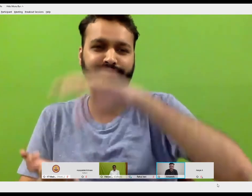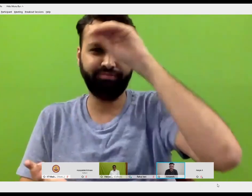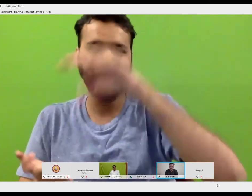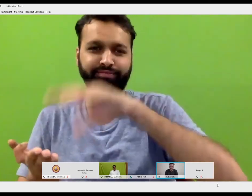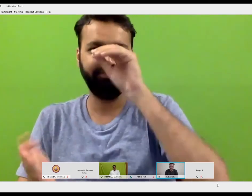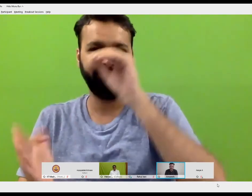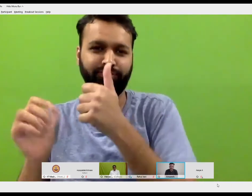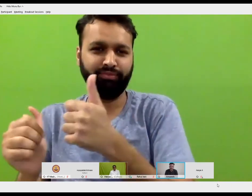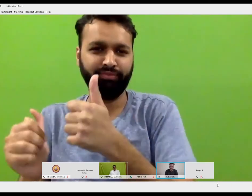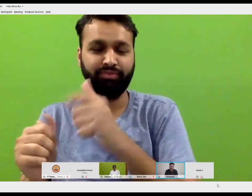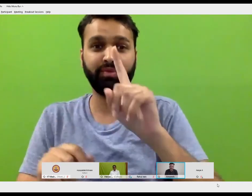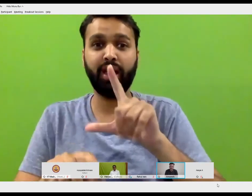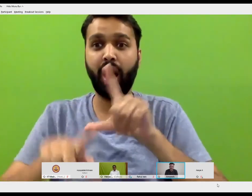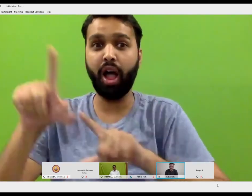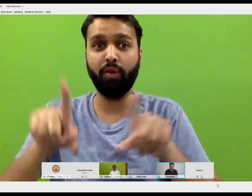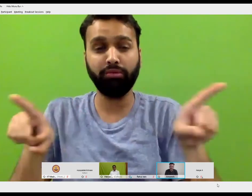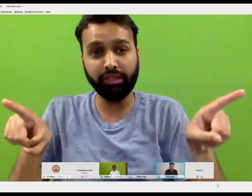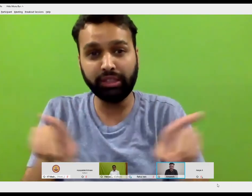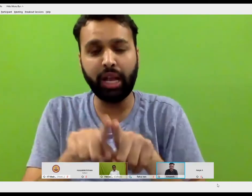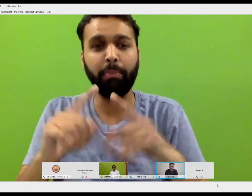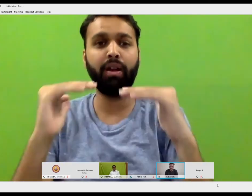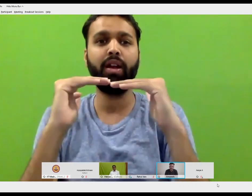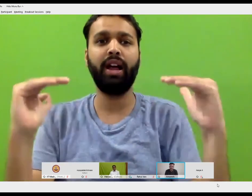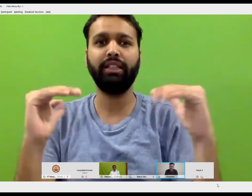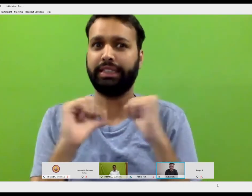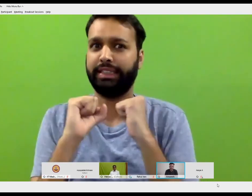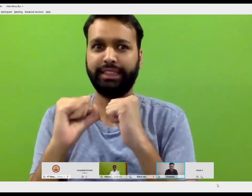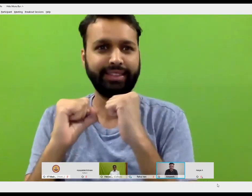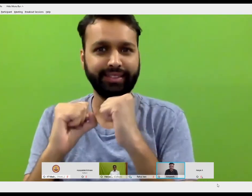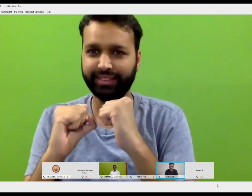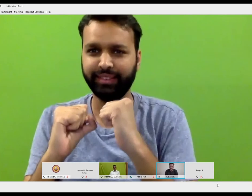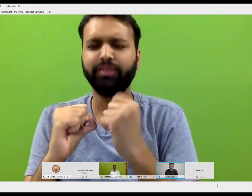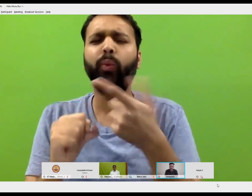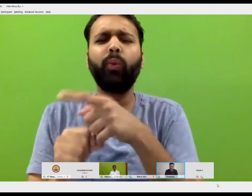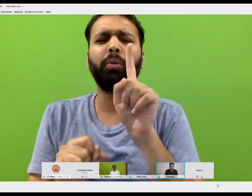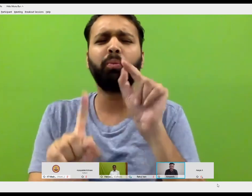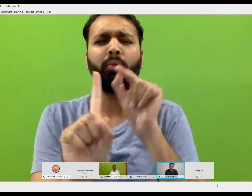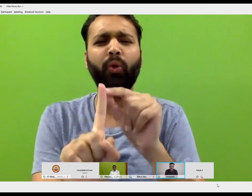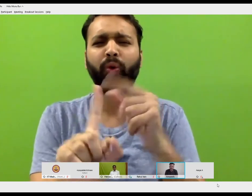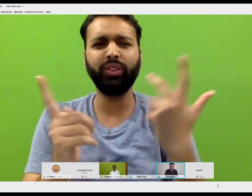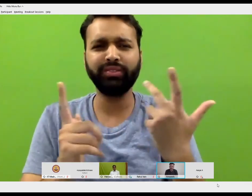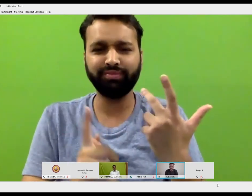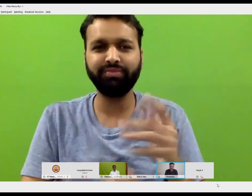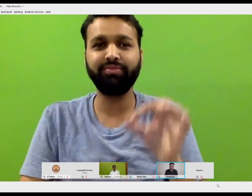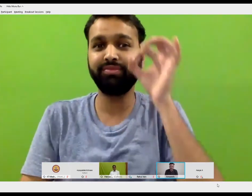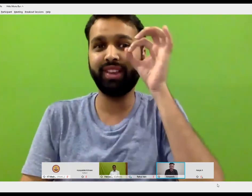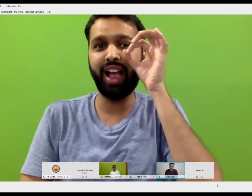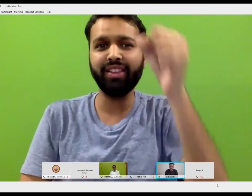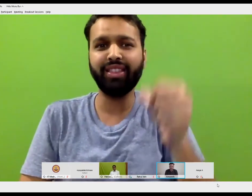I wouldn't be able to speak proper sentences, except for a few words. The reason